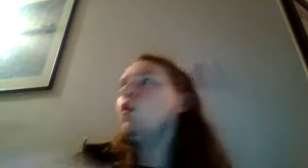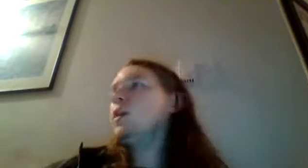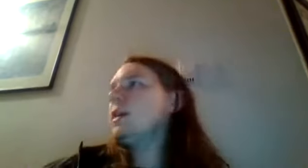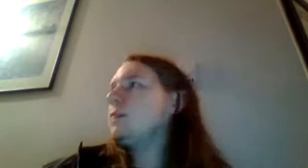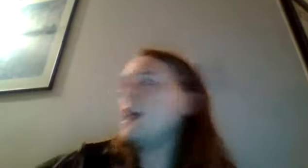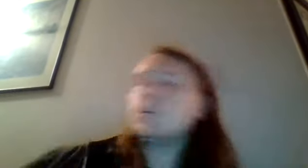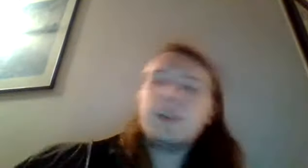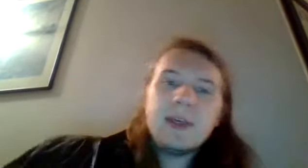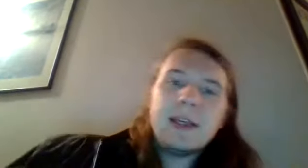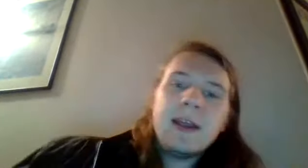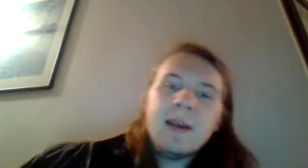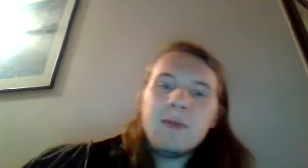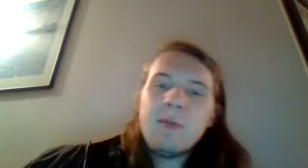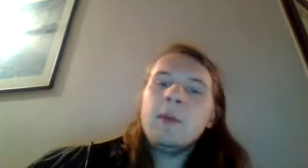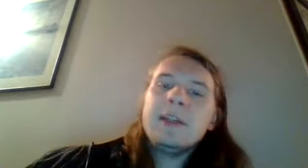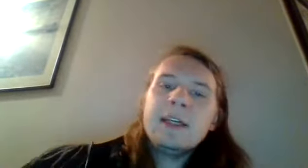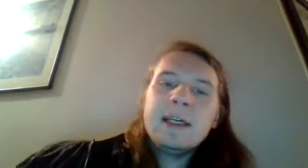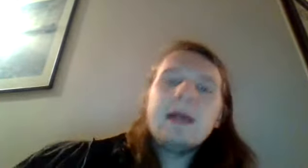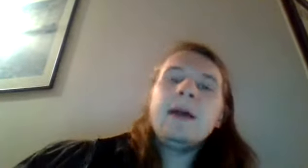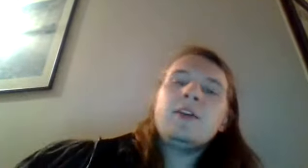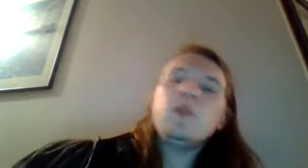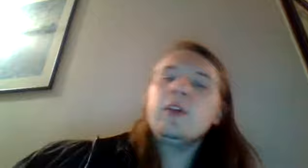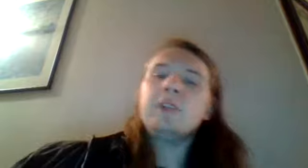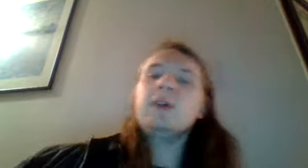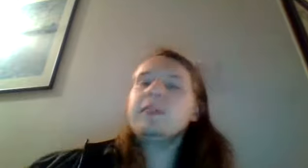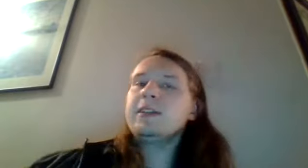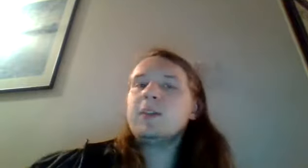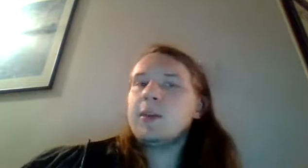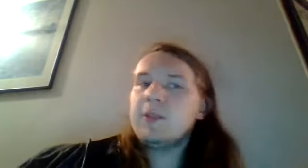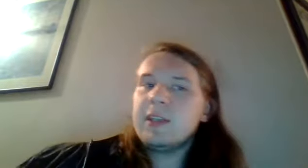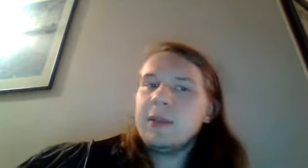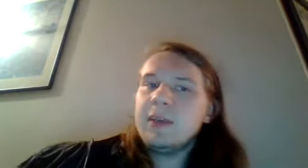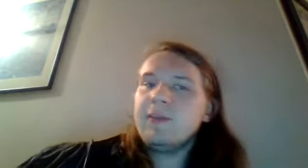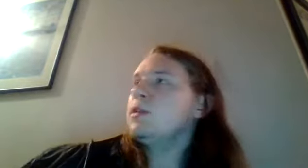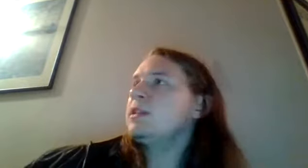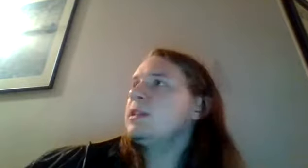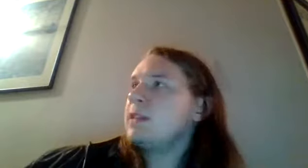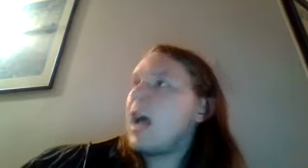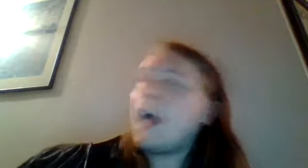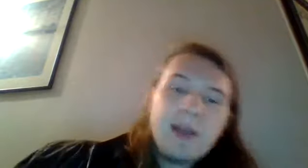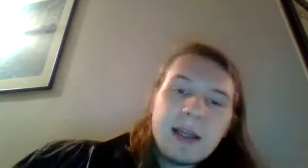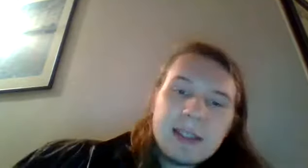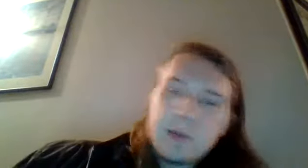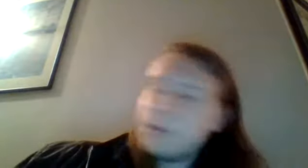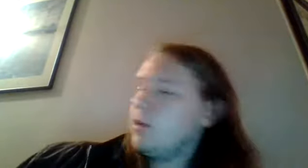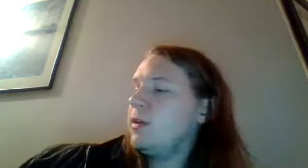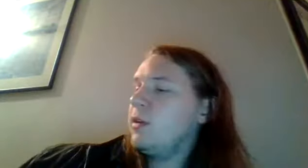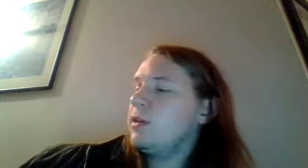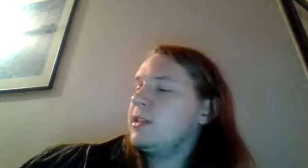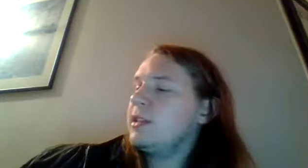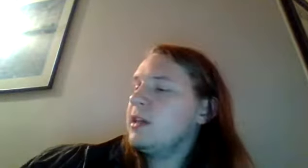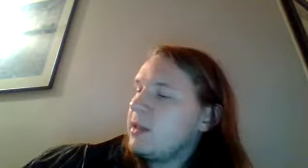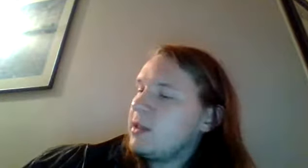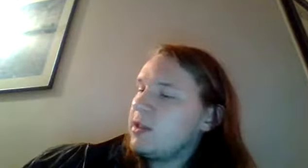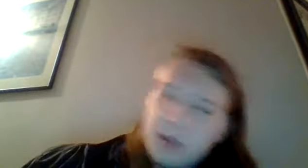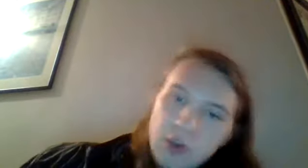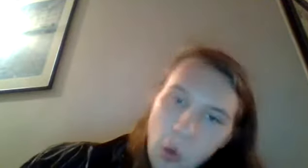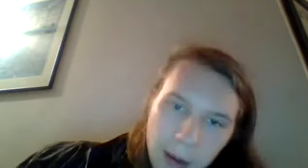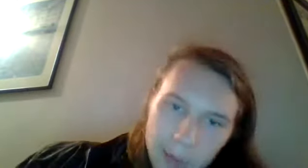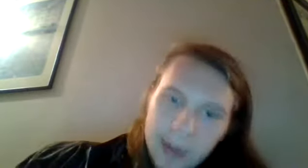weak magic can be at any given moment uh that you really do have to suspend your disbelief you know this isn't high fantasy you know this is this is a soap opera